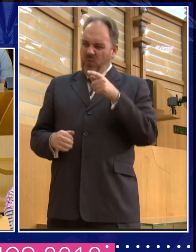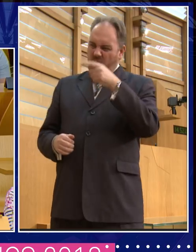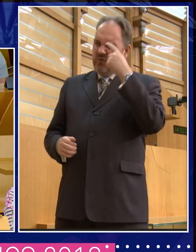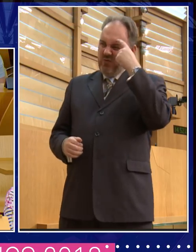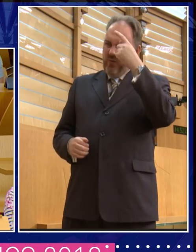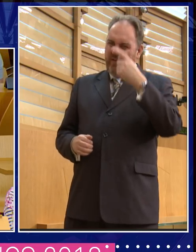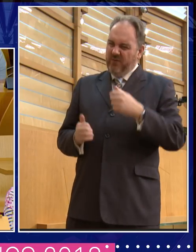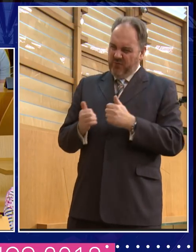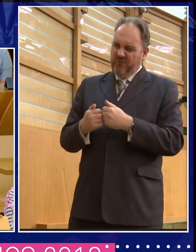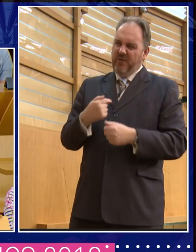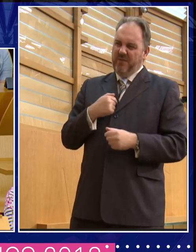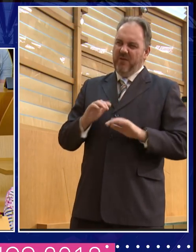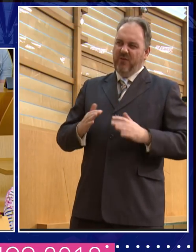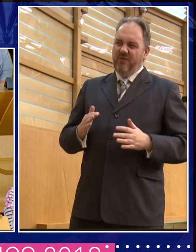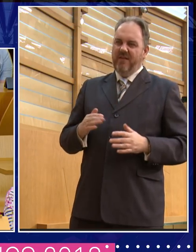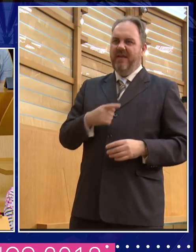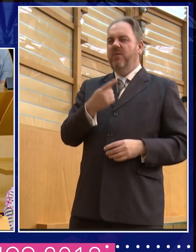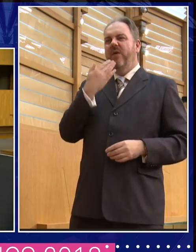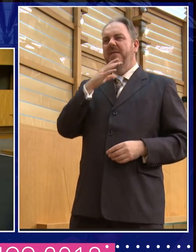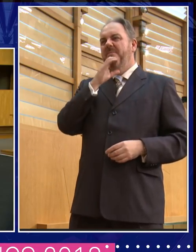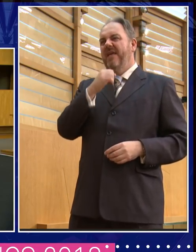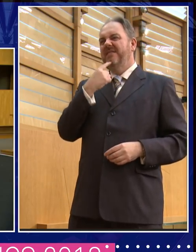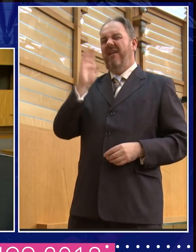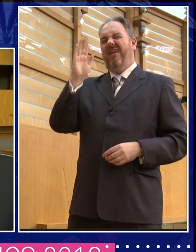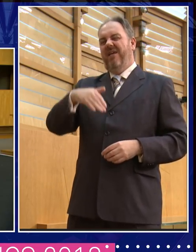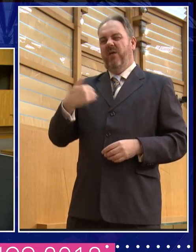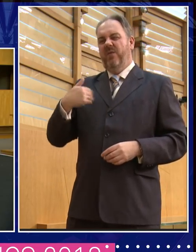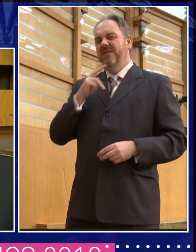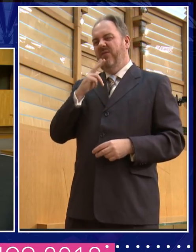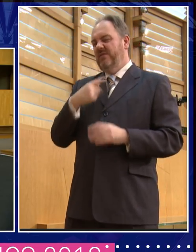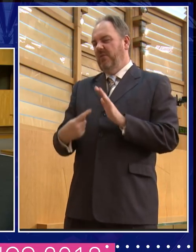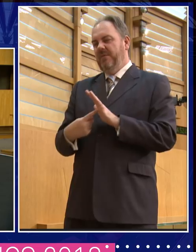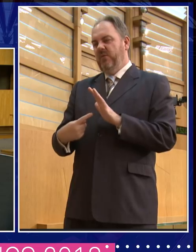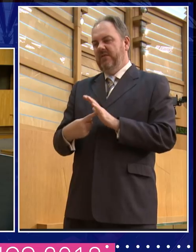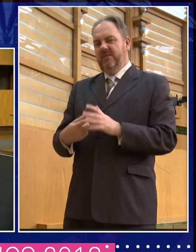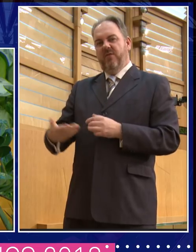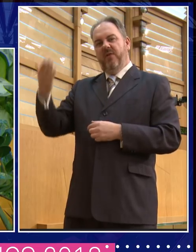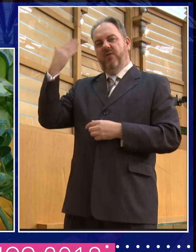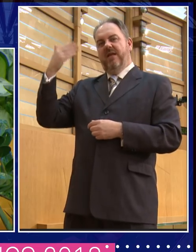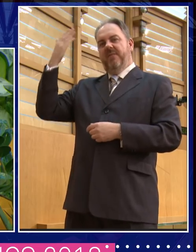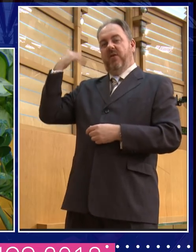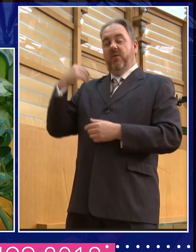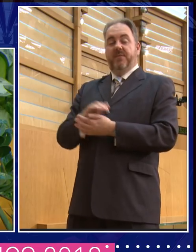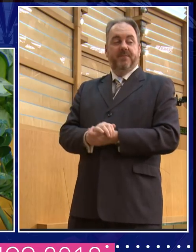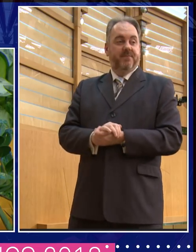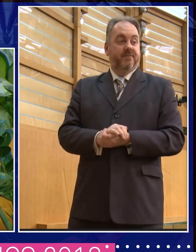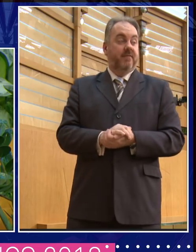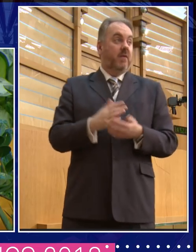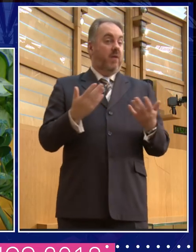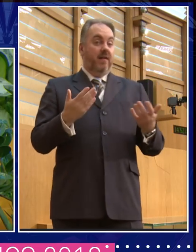response to some men who say that? Um, well, I, at the widest level, I'd say, look, history is all about looking at the